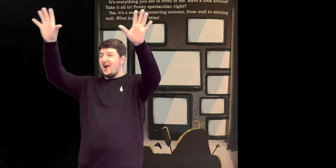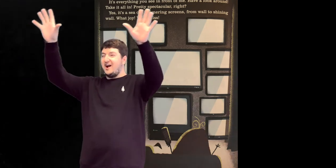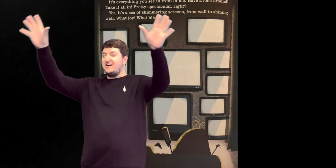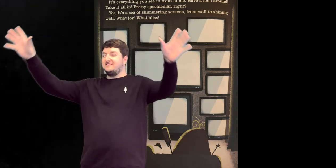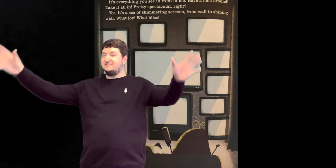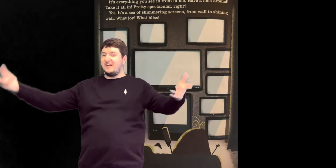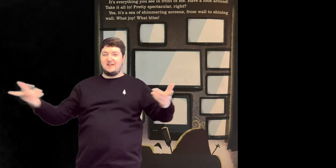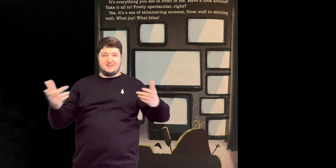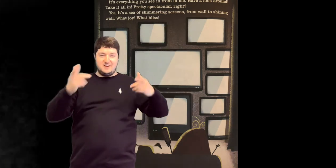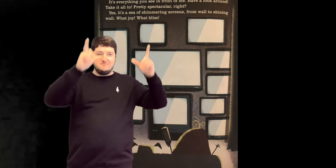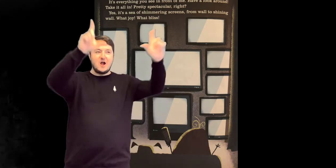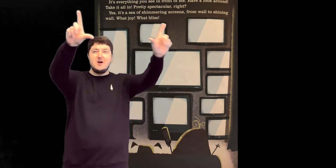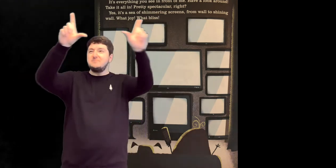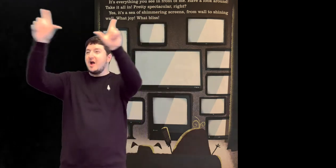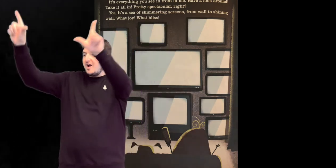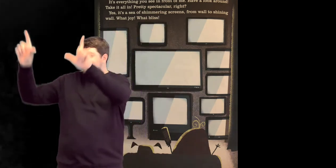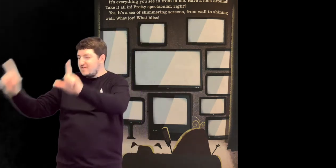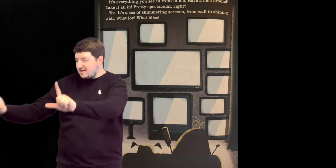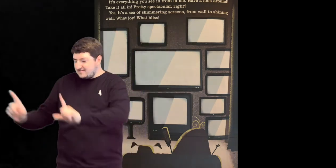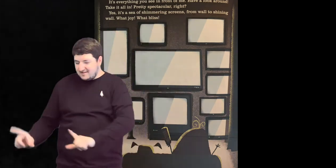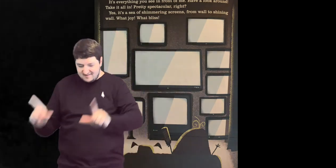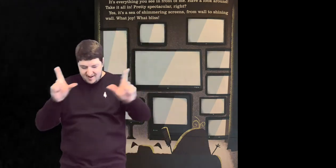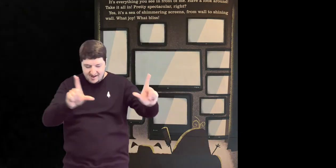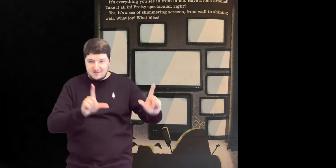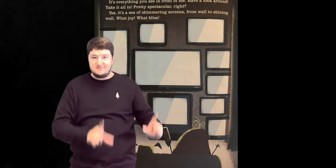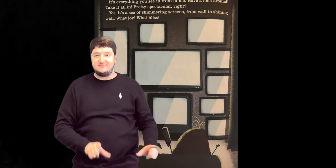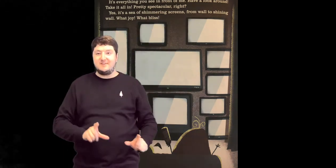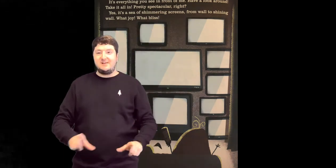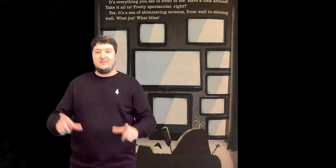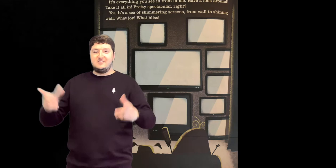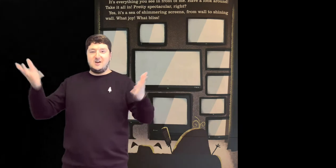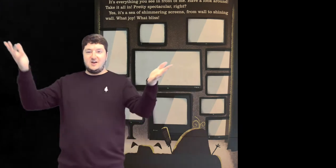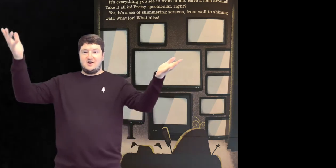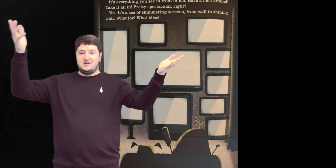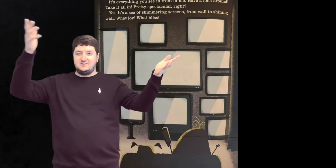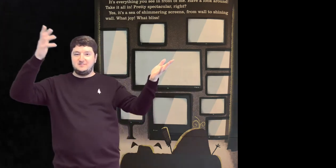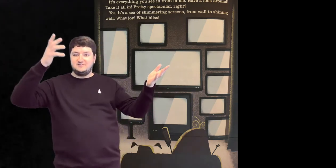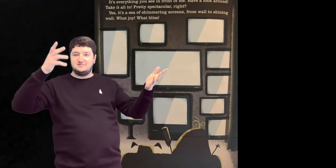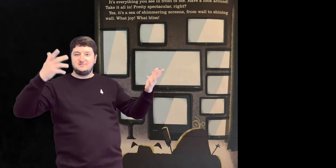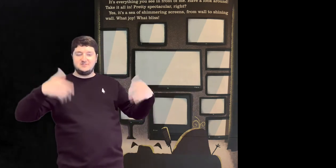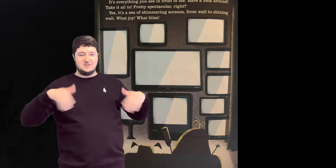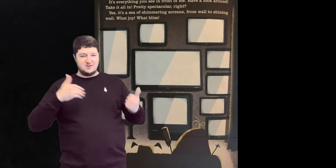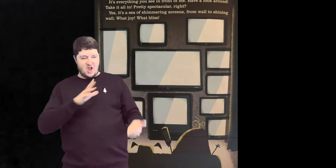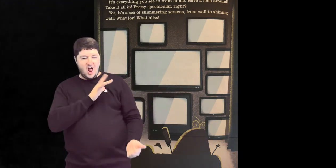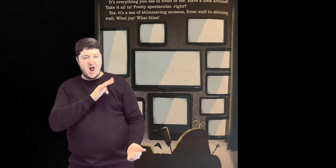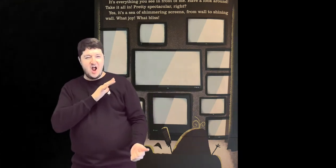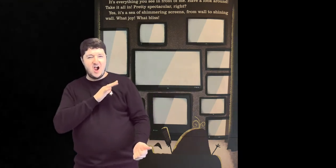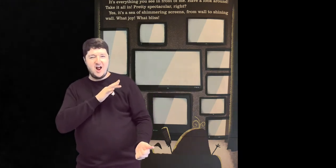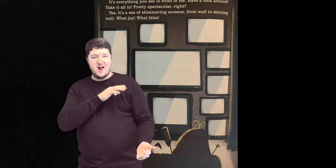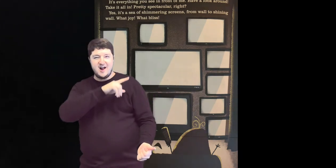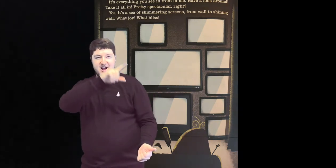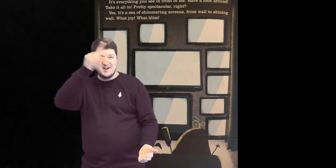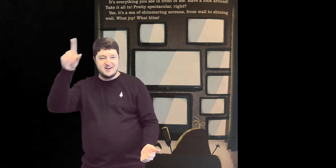It's everything you see in front of me Have a look around Take it all in